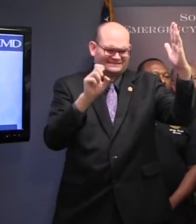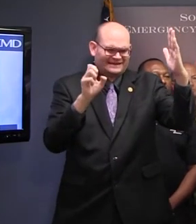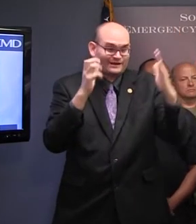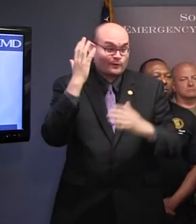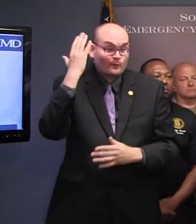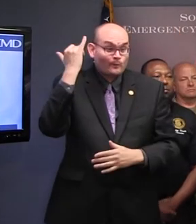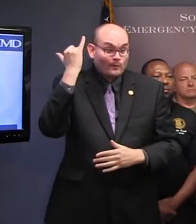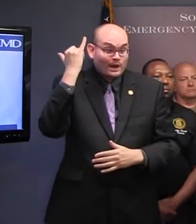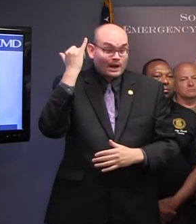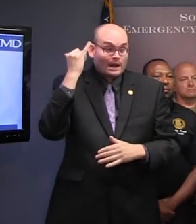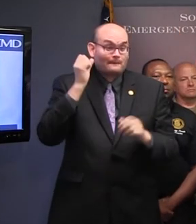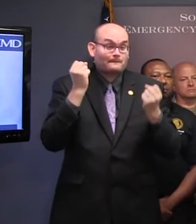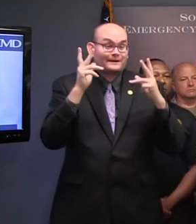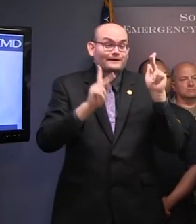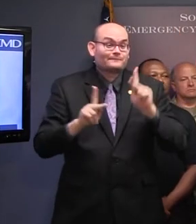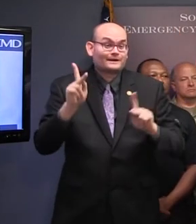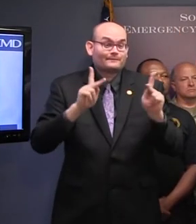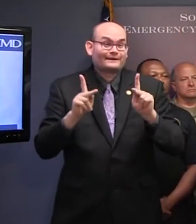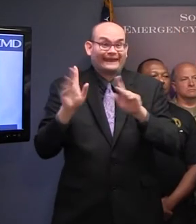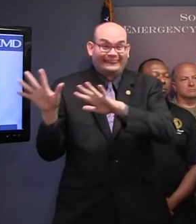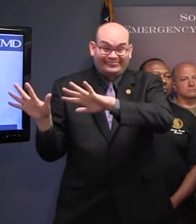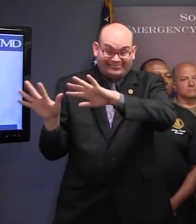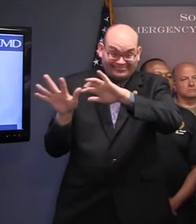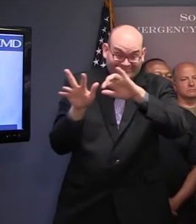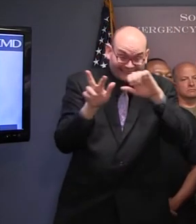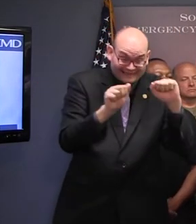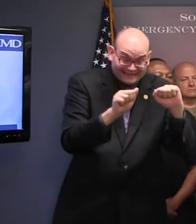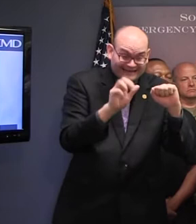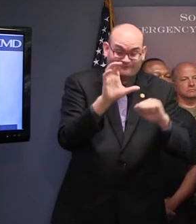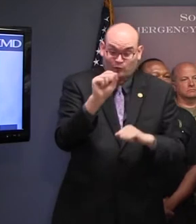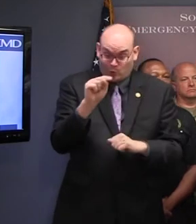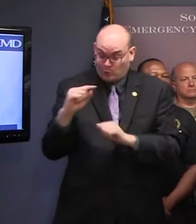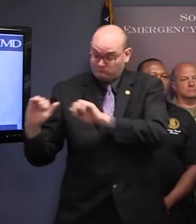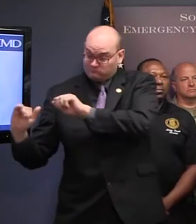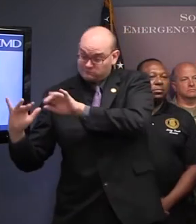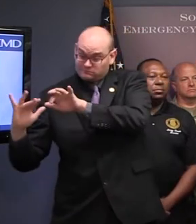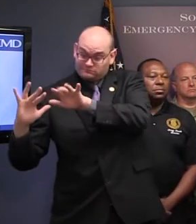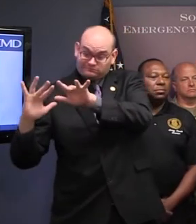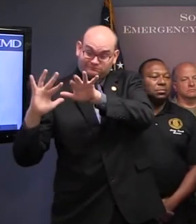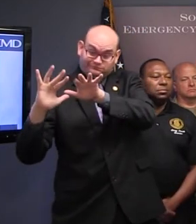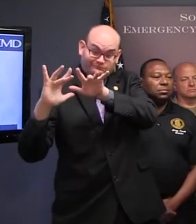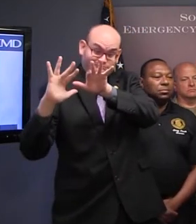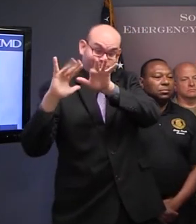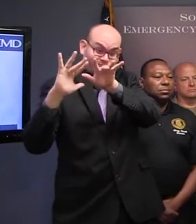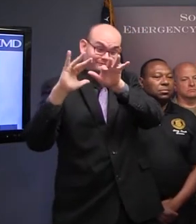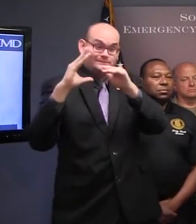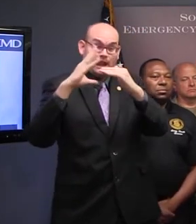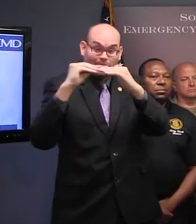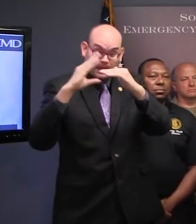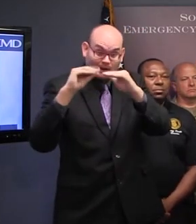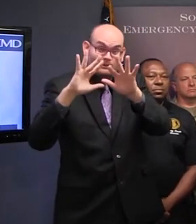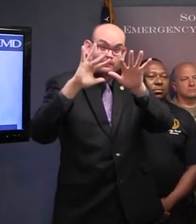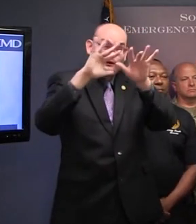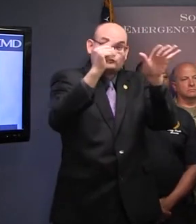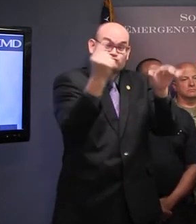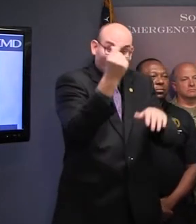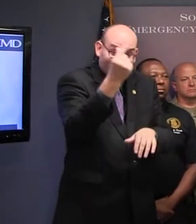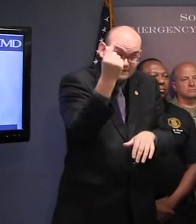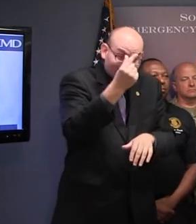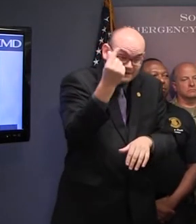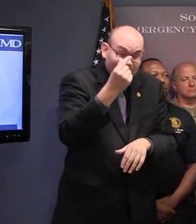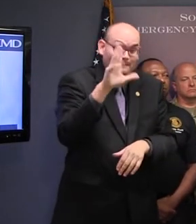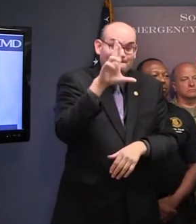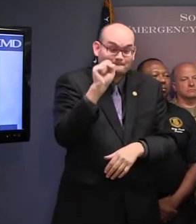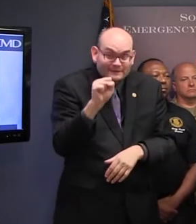trying to get away from the coast and to go to the Midlands and the upstate. So we can't have school buses and children and